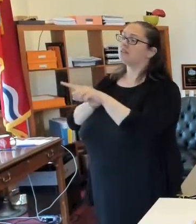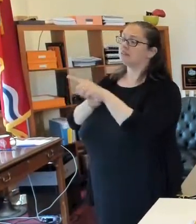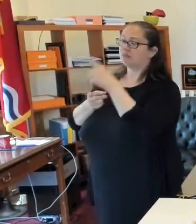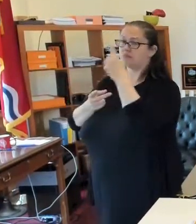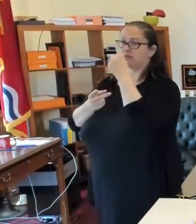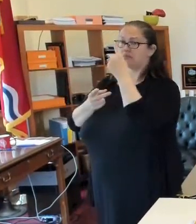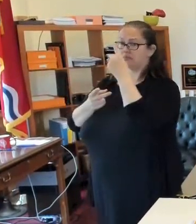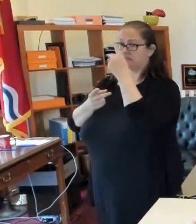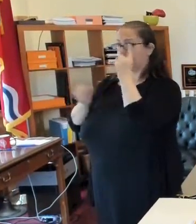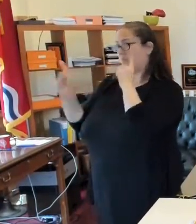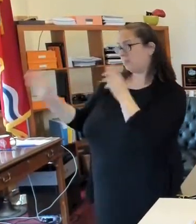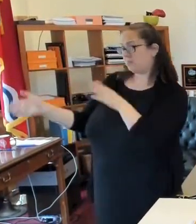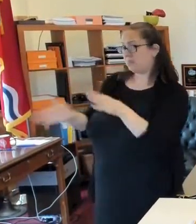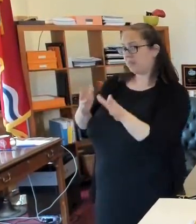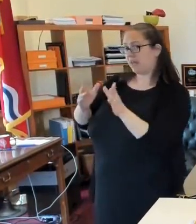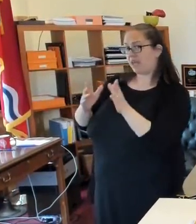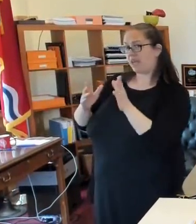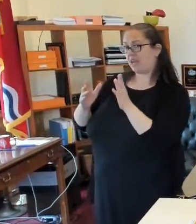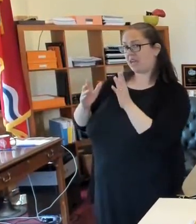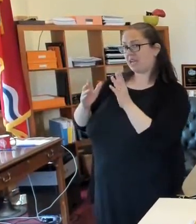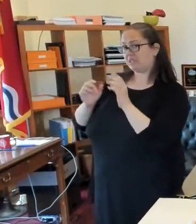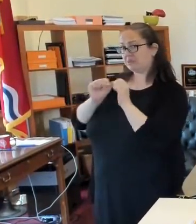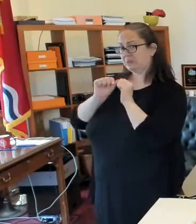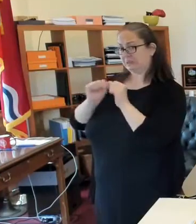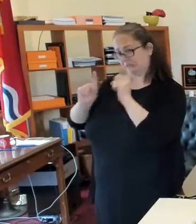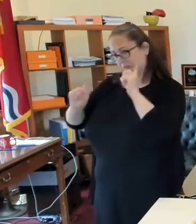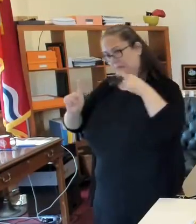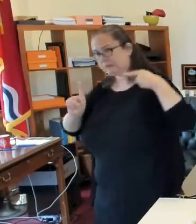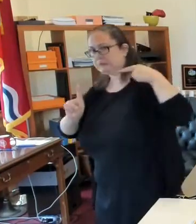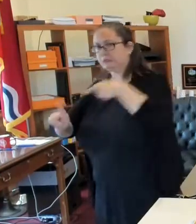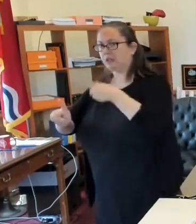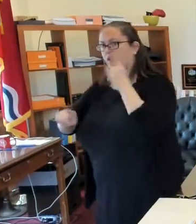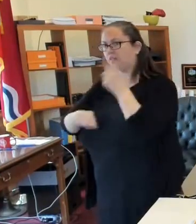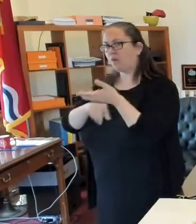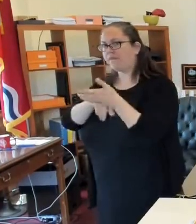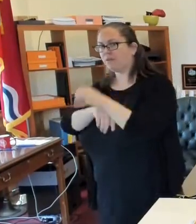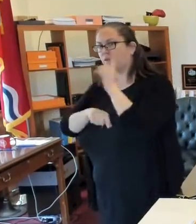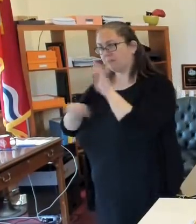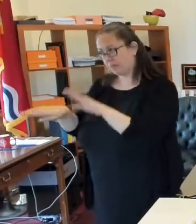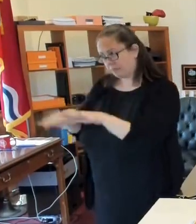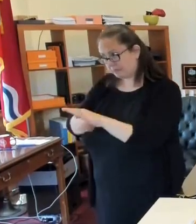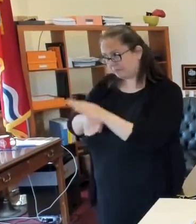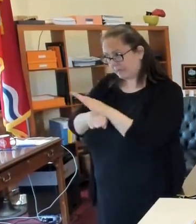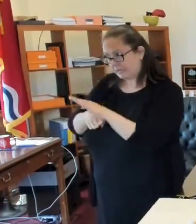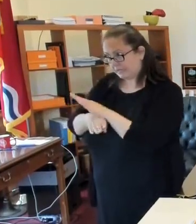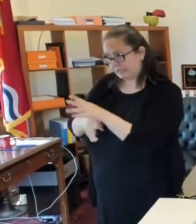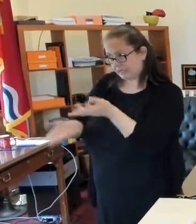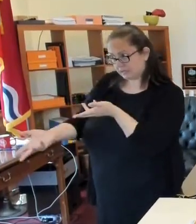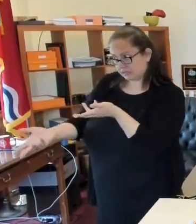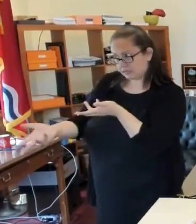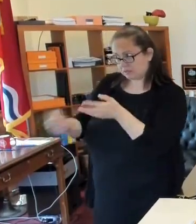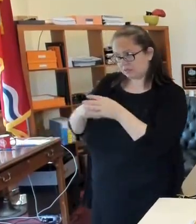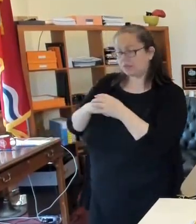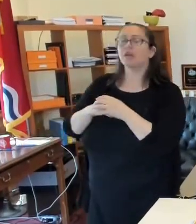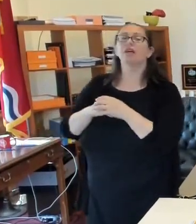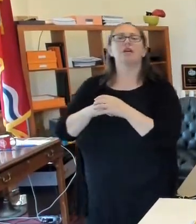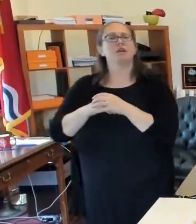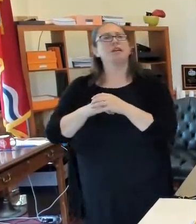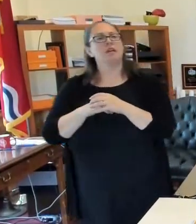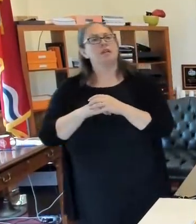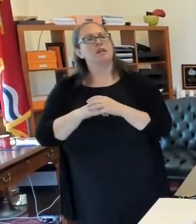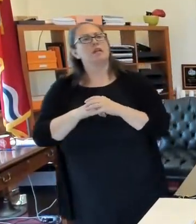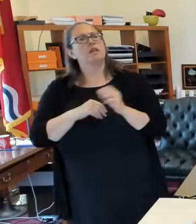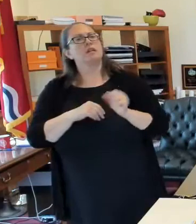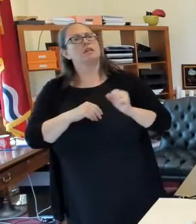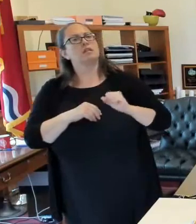with your more targeted approach to enforcing businesses? You know, we do intend to